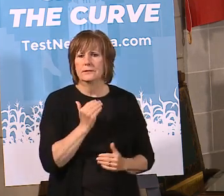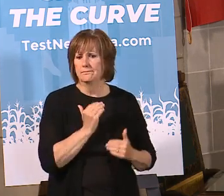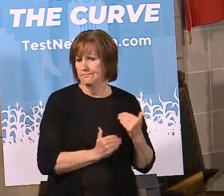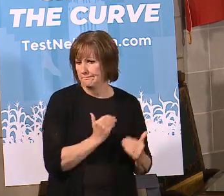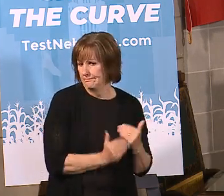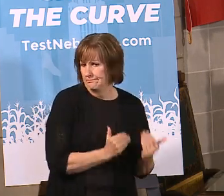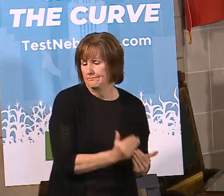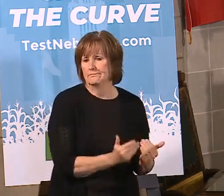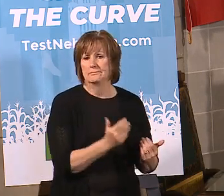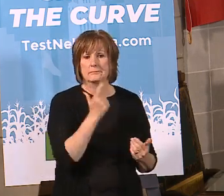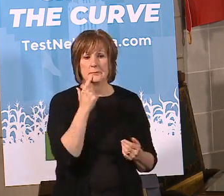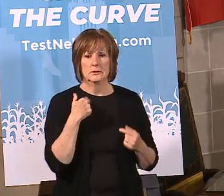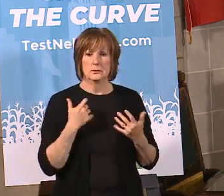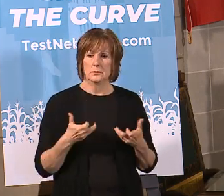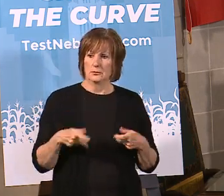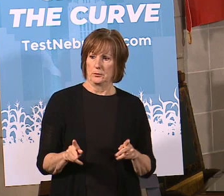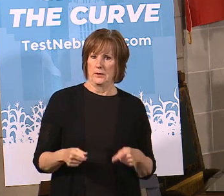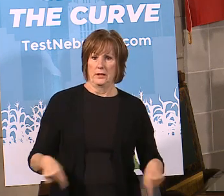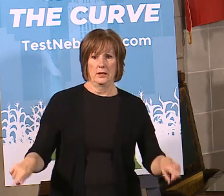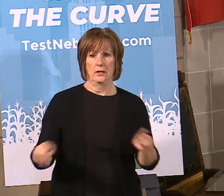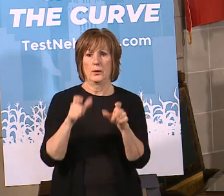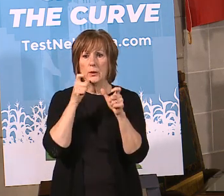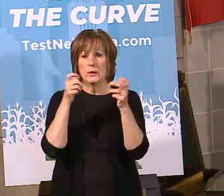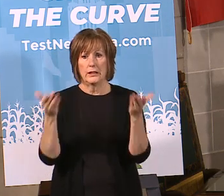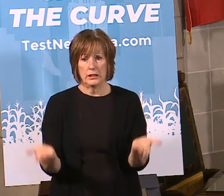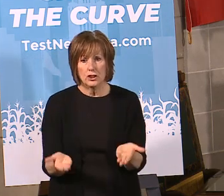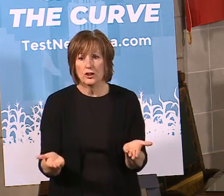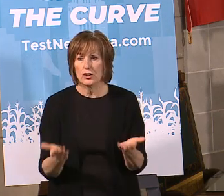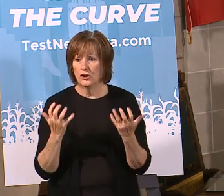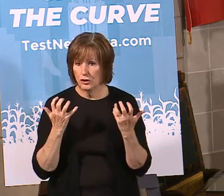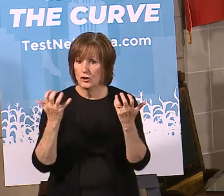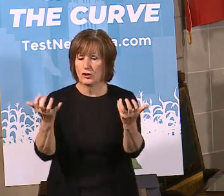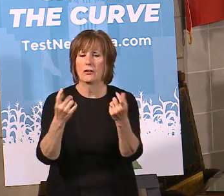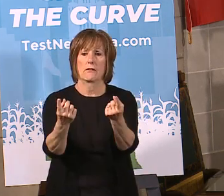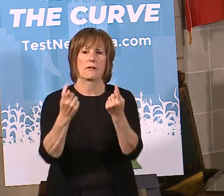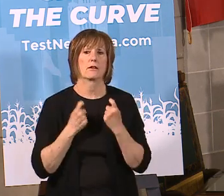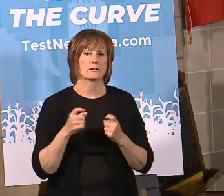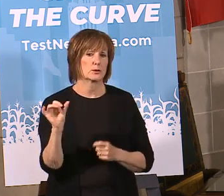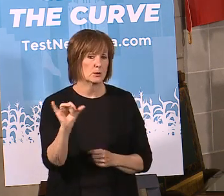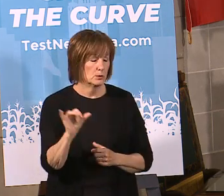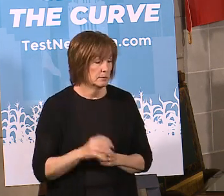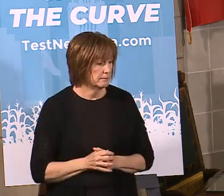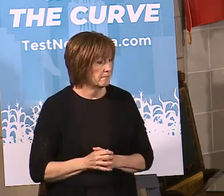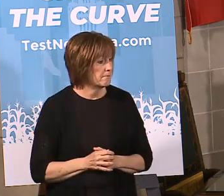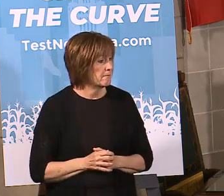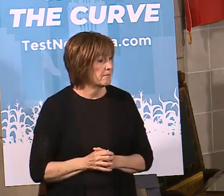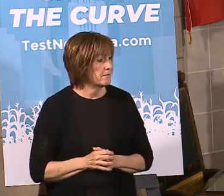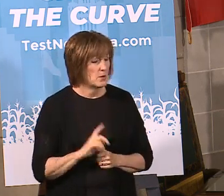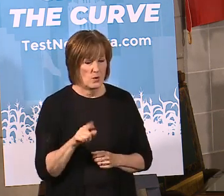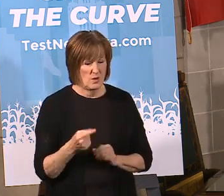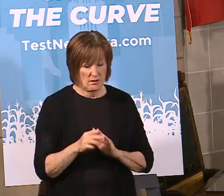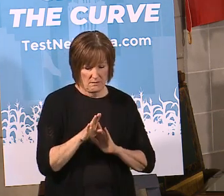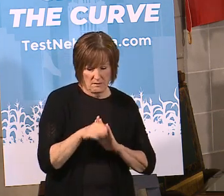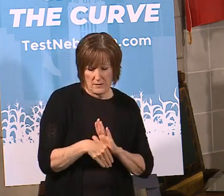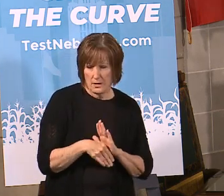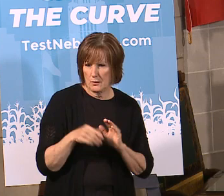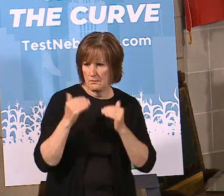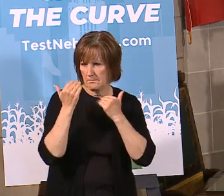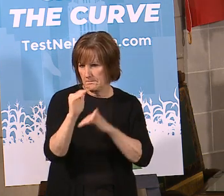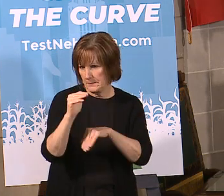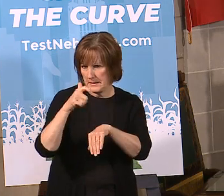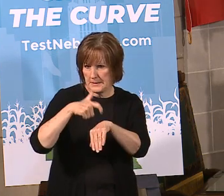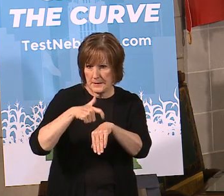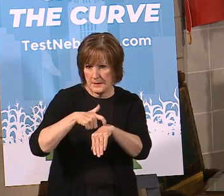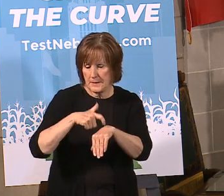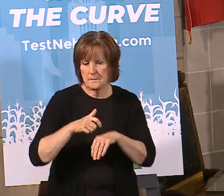because I still want to allow folks who are here in the audience to be able to ask questions as well. And we only have about a half an hour in